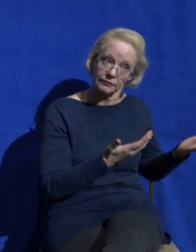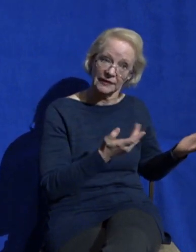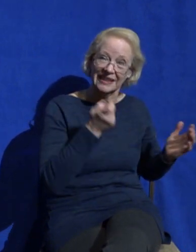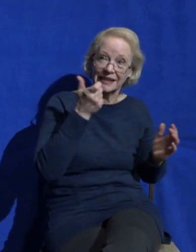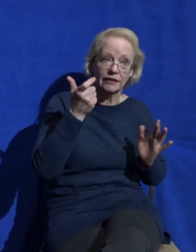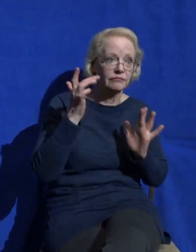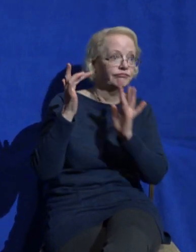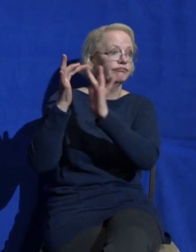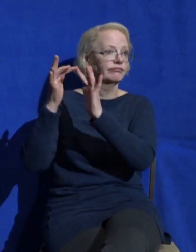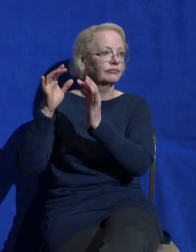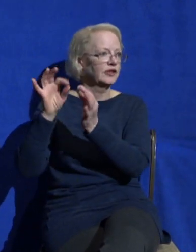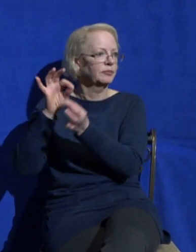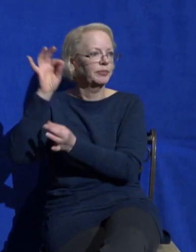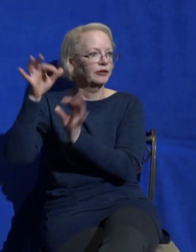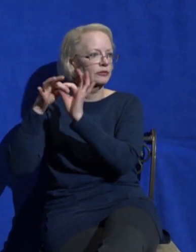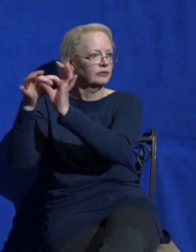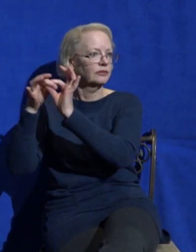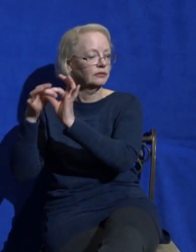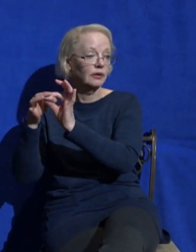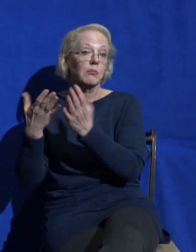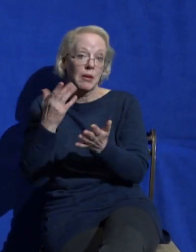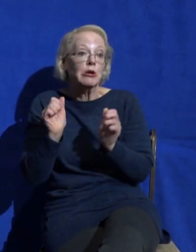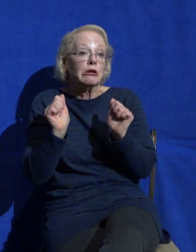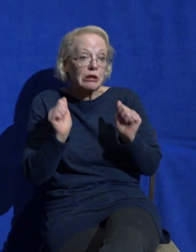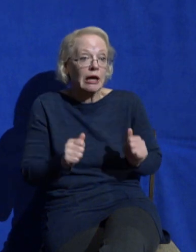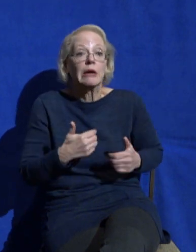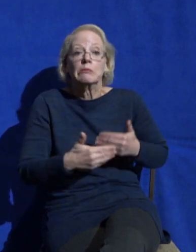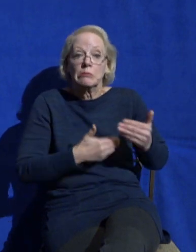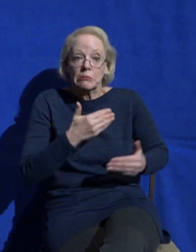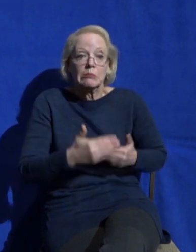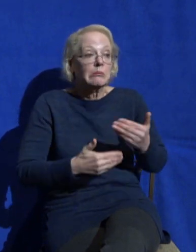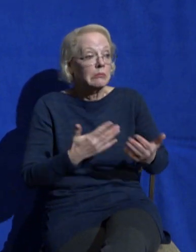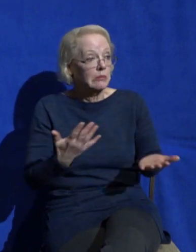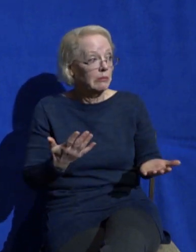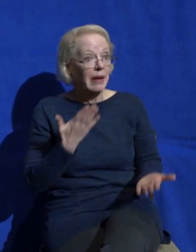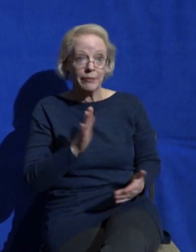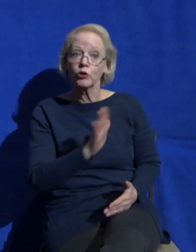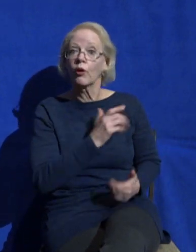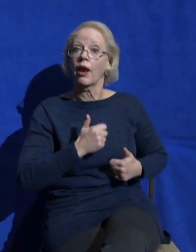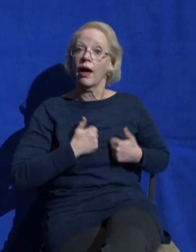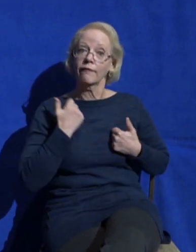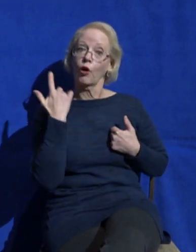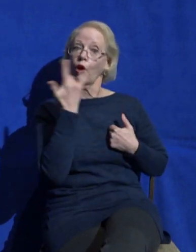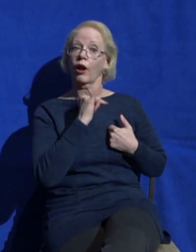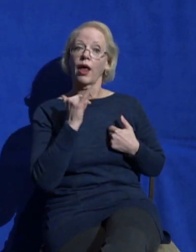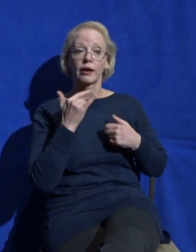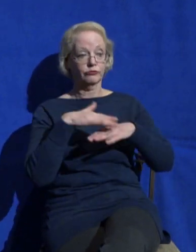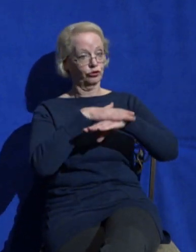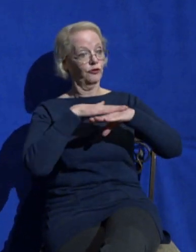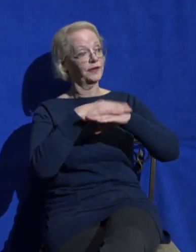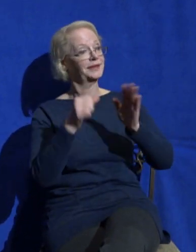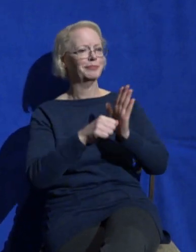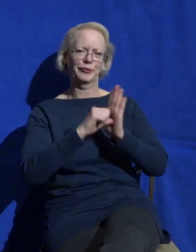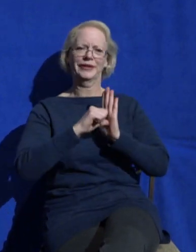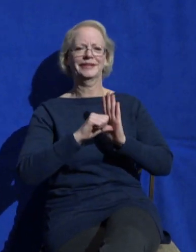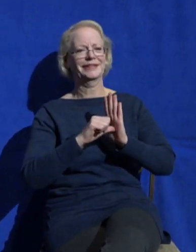And you might even be able to live an outwardly impressive life. And you may not even feel the spiritual